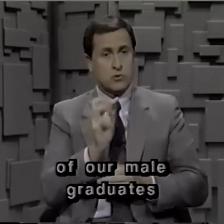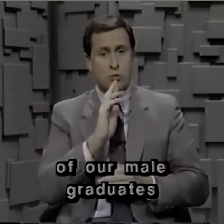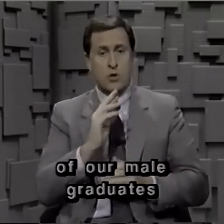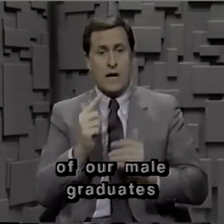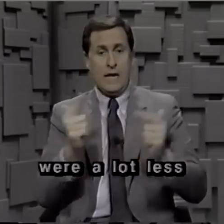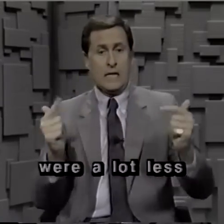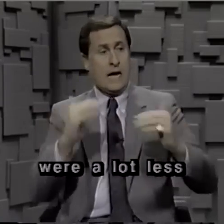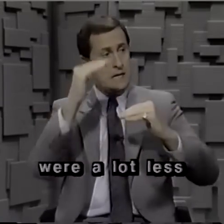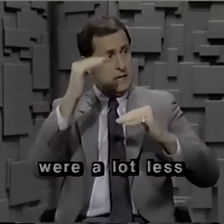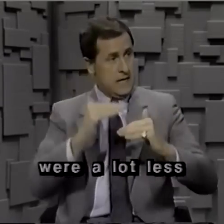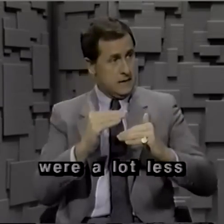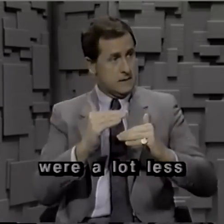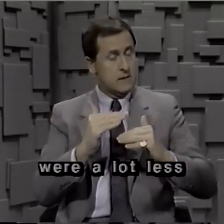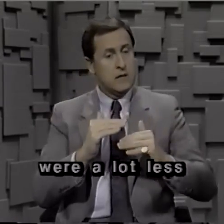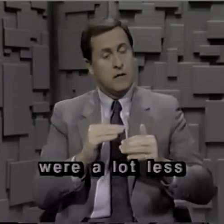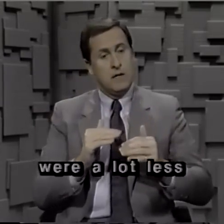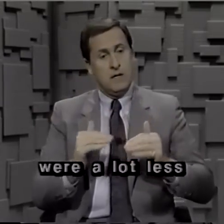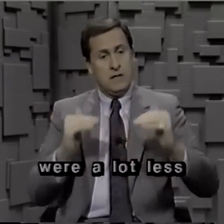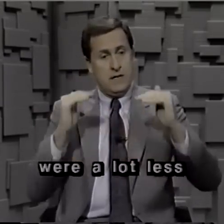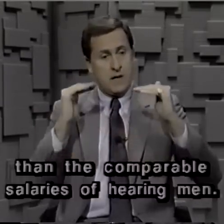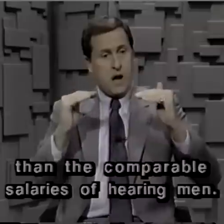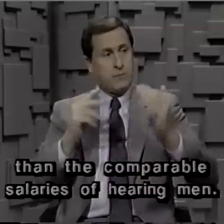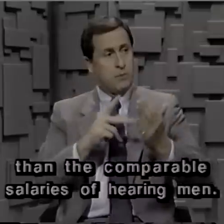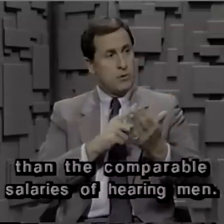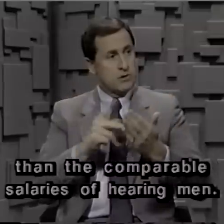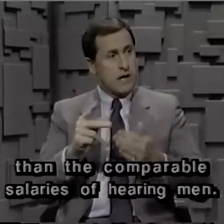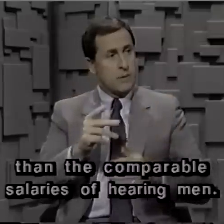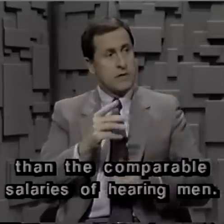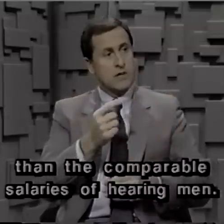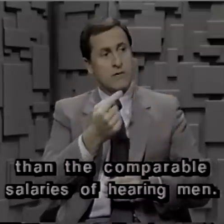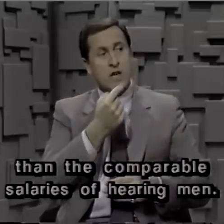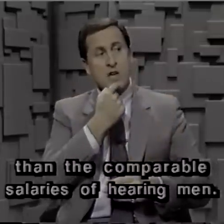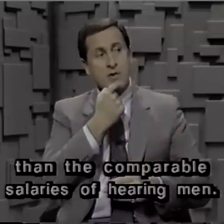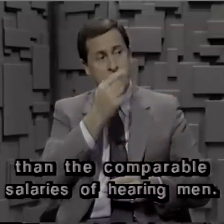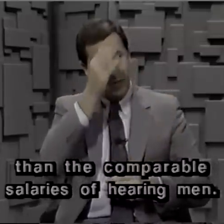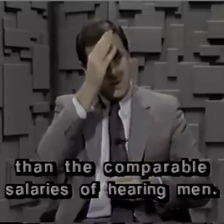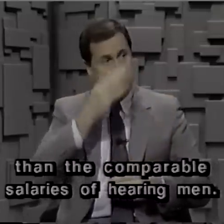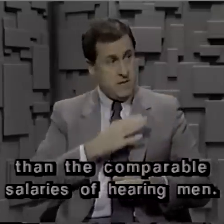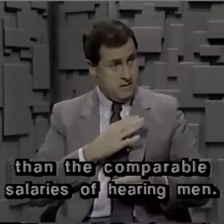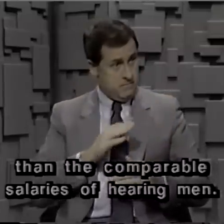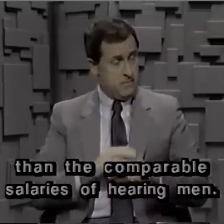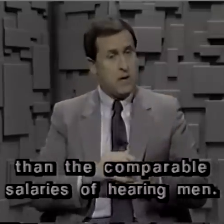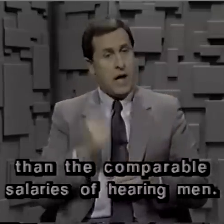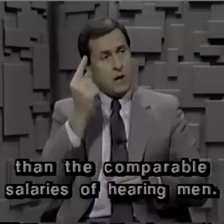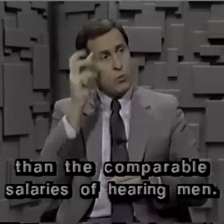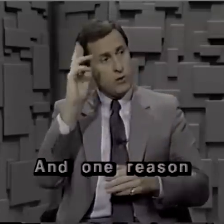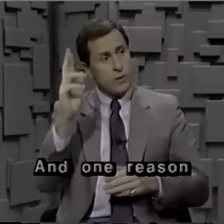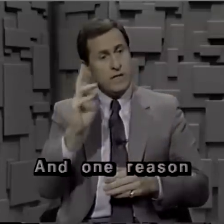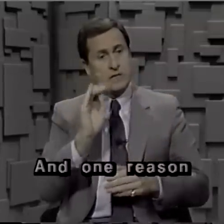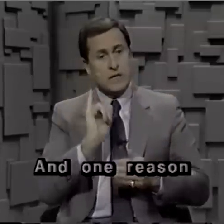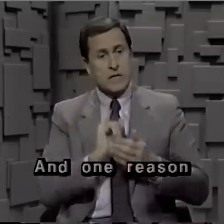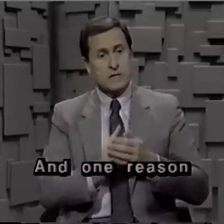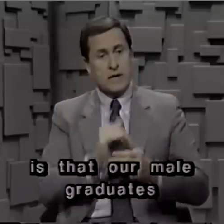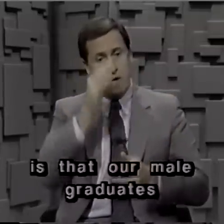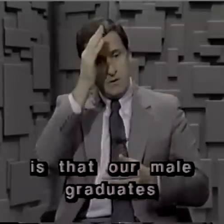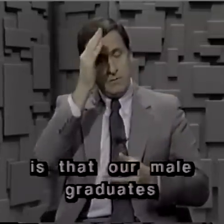were a lot less than the comparable salaries of hearing men. And one reason is that our